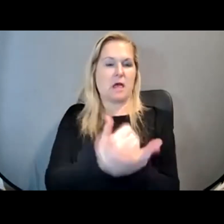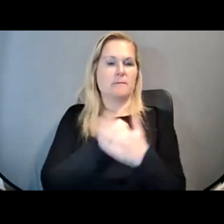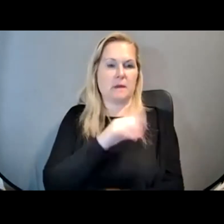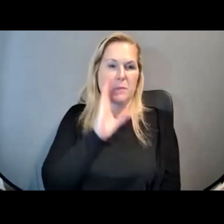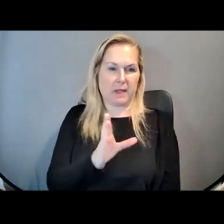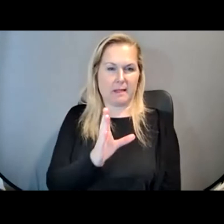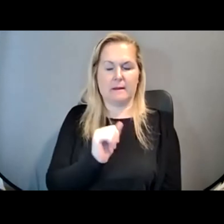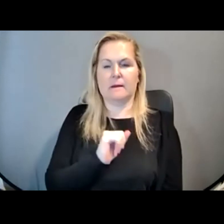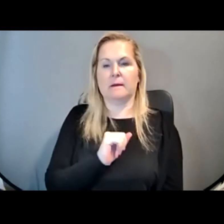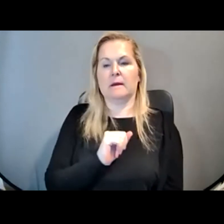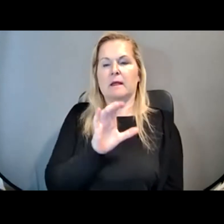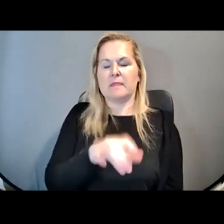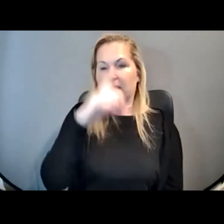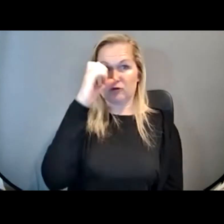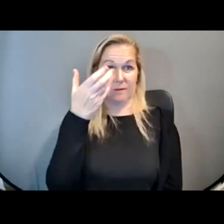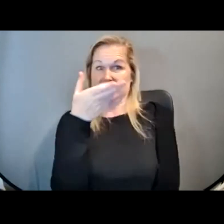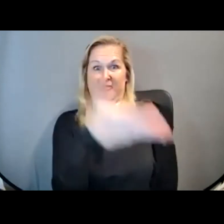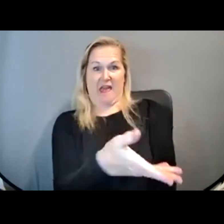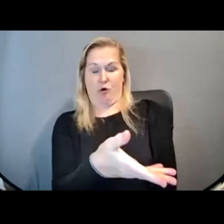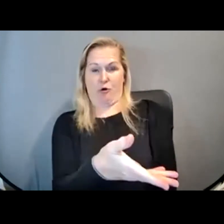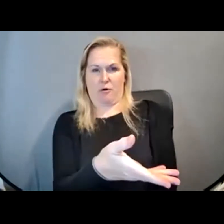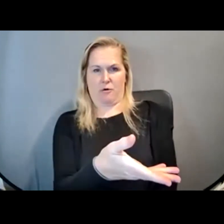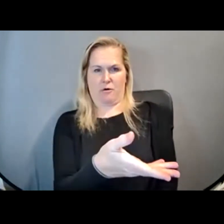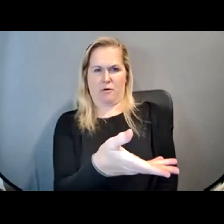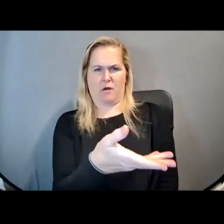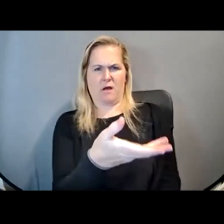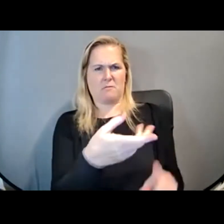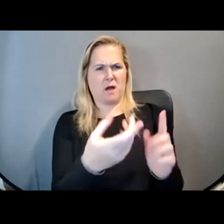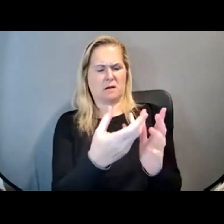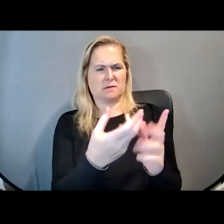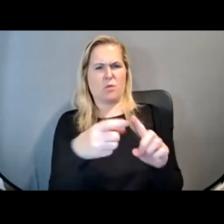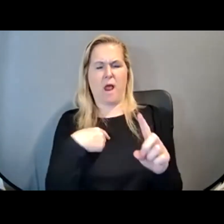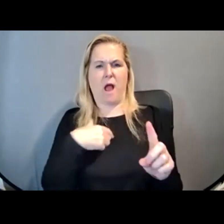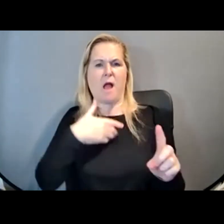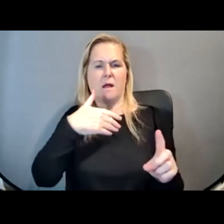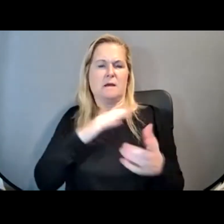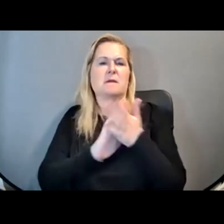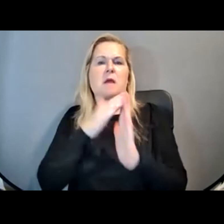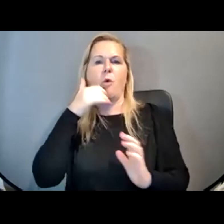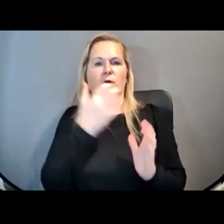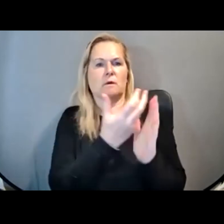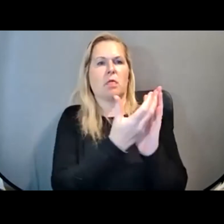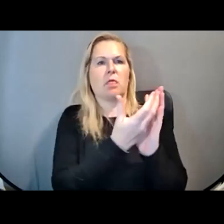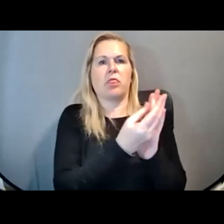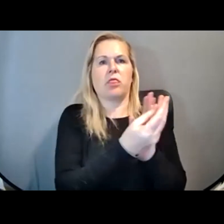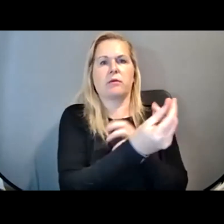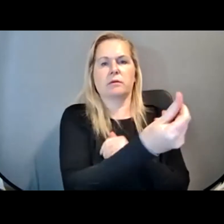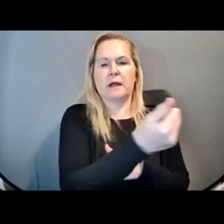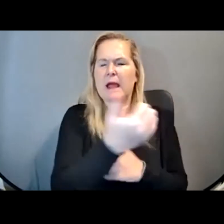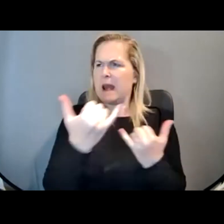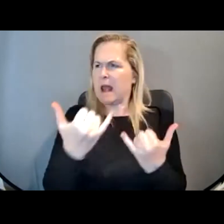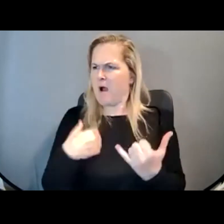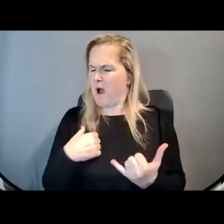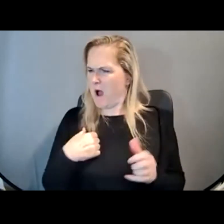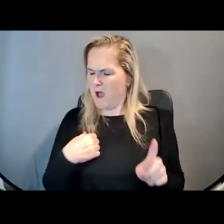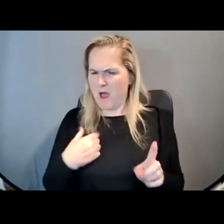And that dream was there. And then it sort of drifted away as I got older. And now I find myself asking again,